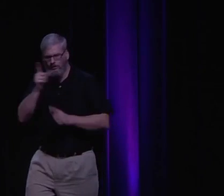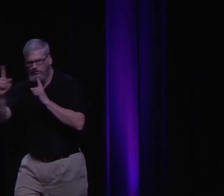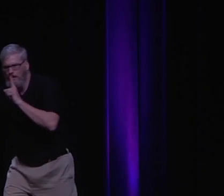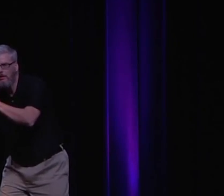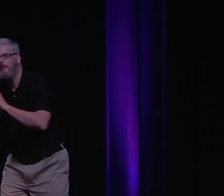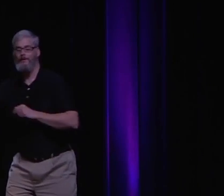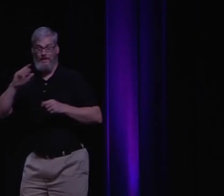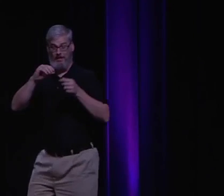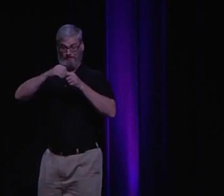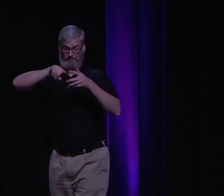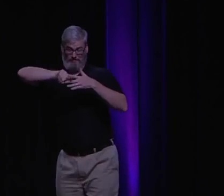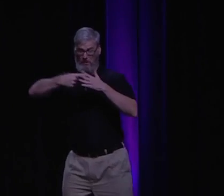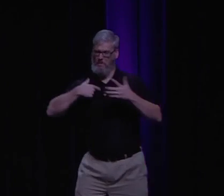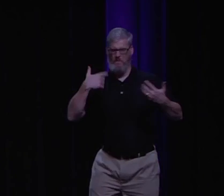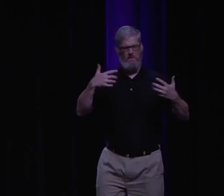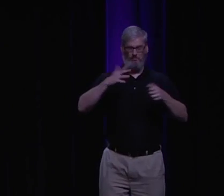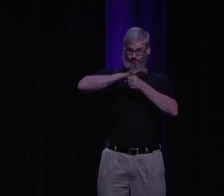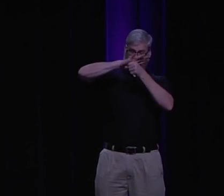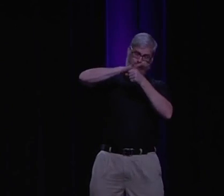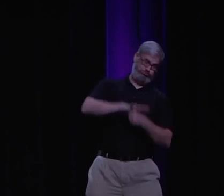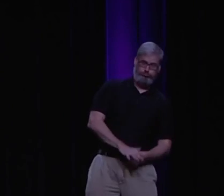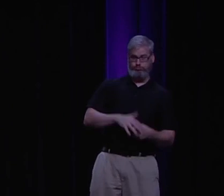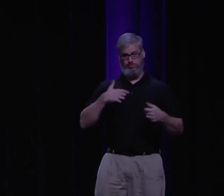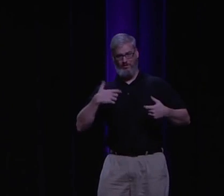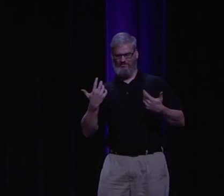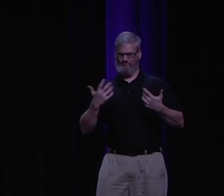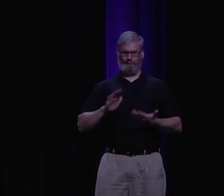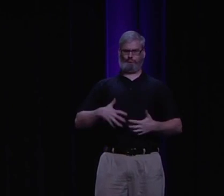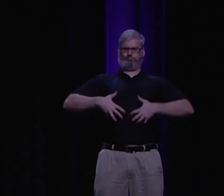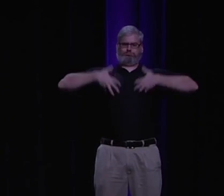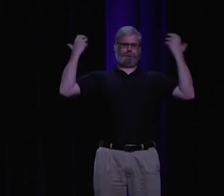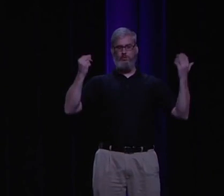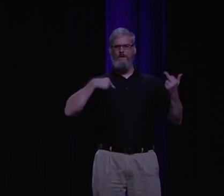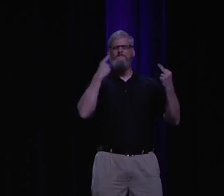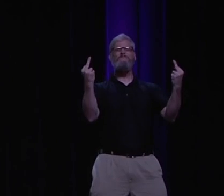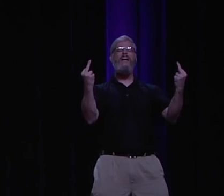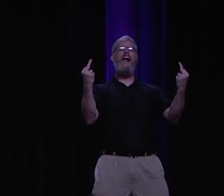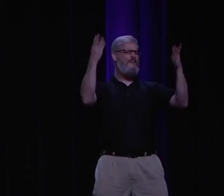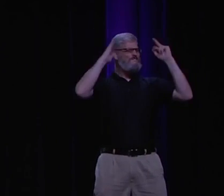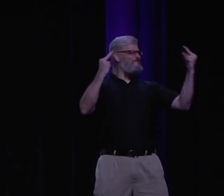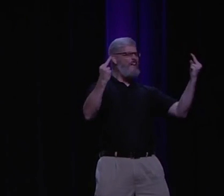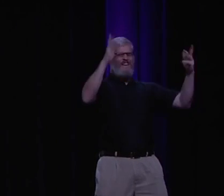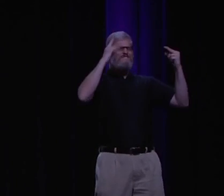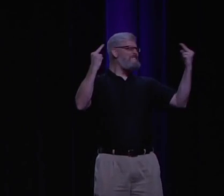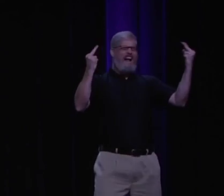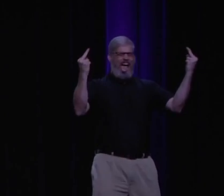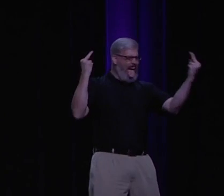But I really want to have dialogues. I want a more challenging experience than that. In the beginning, I felt oppressed